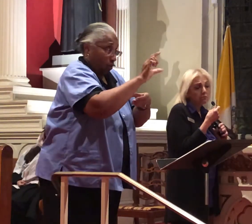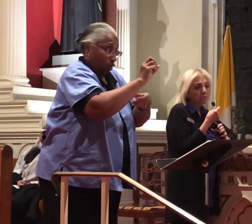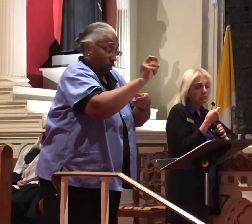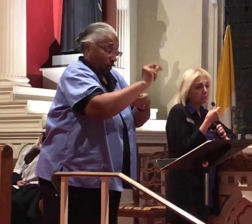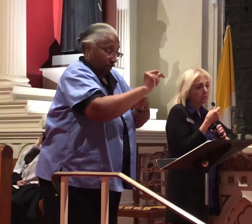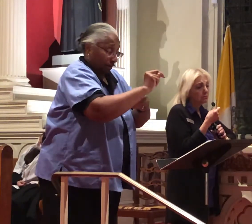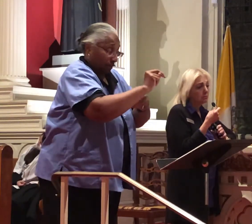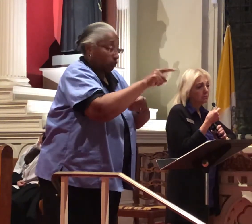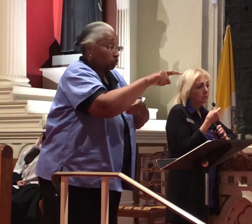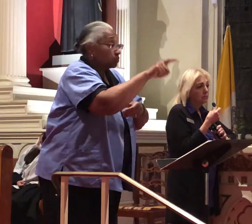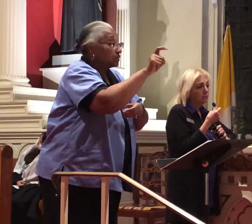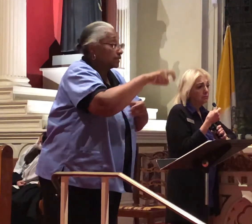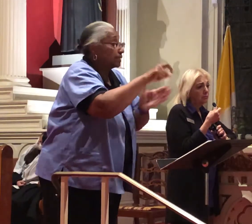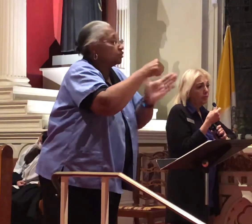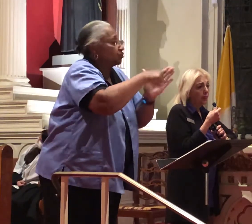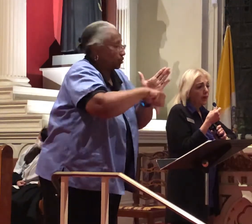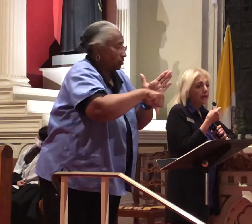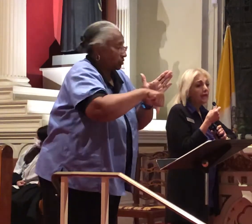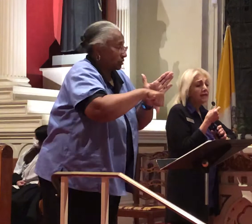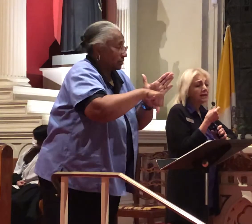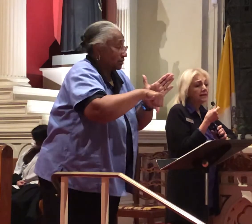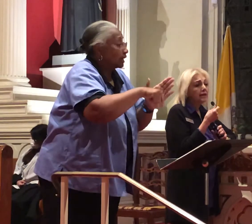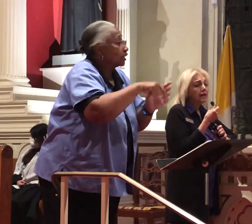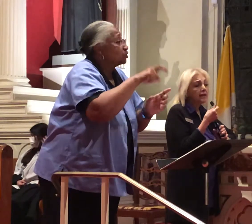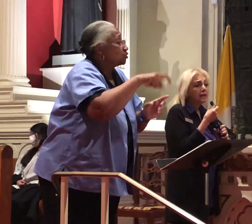and you needed surgery yesterday